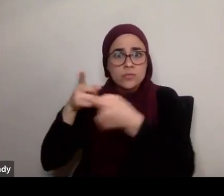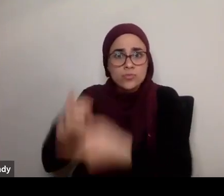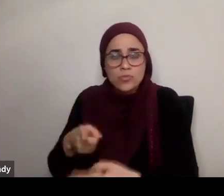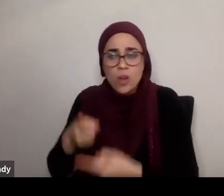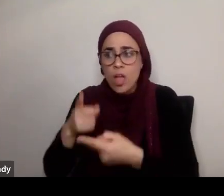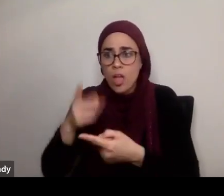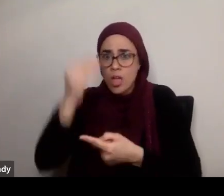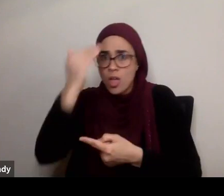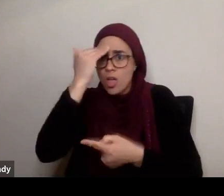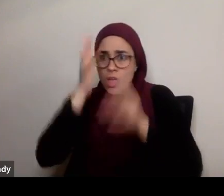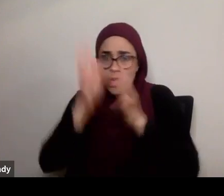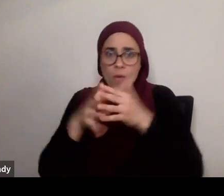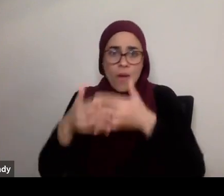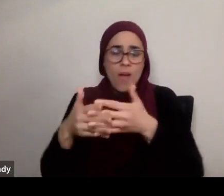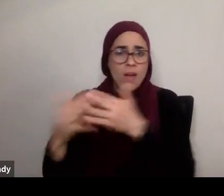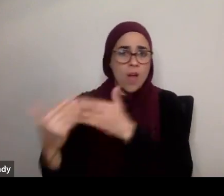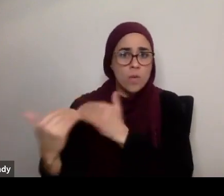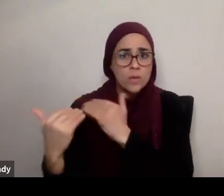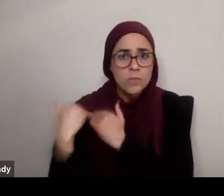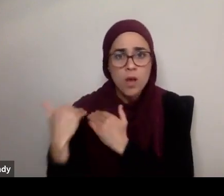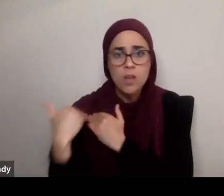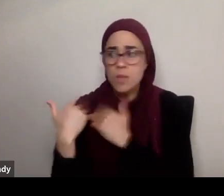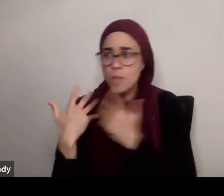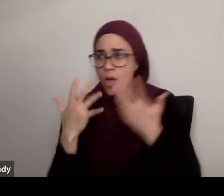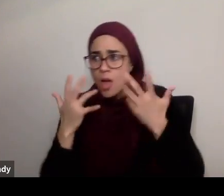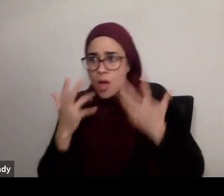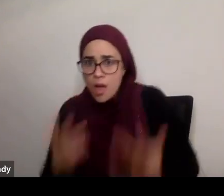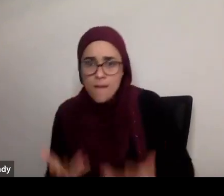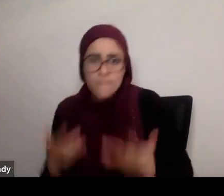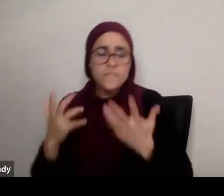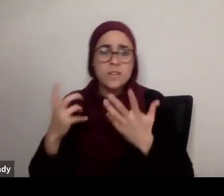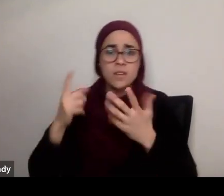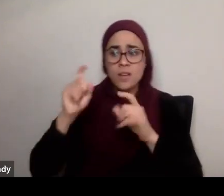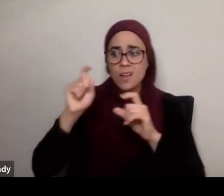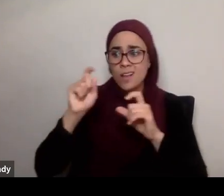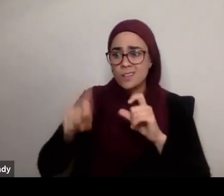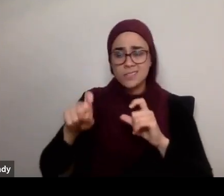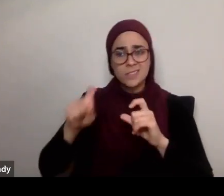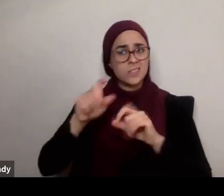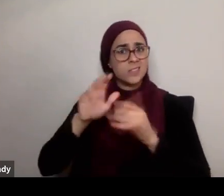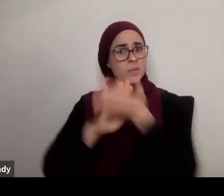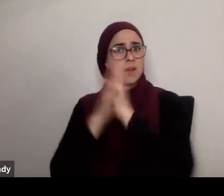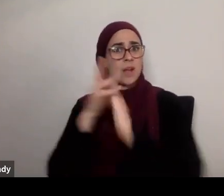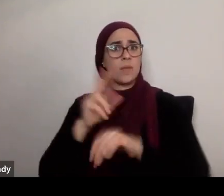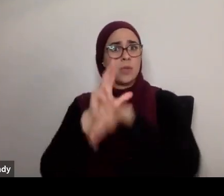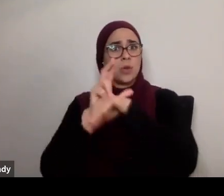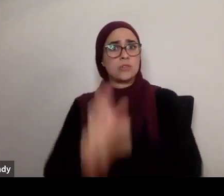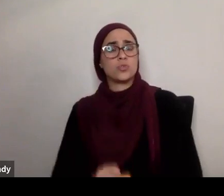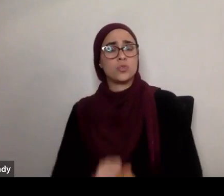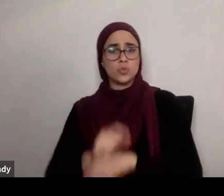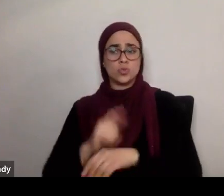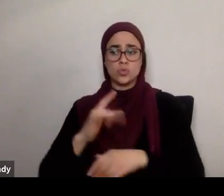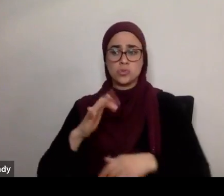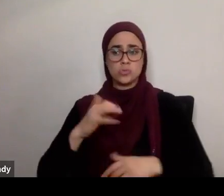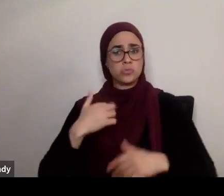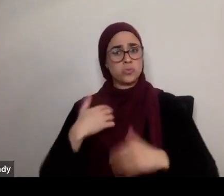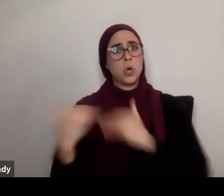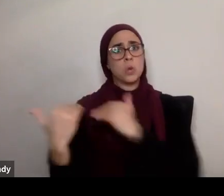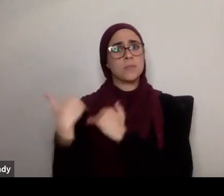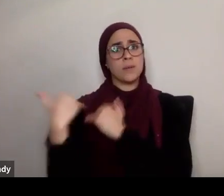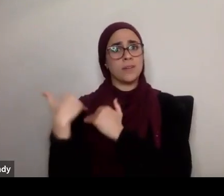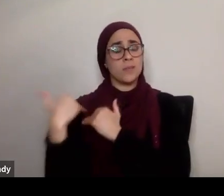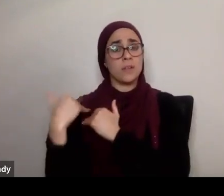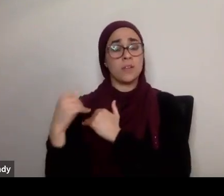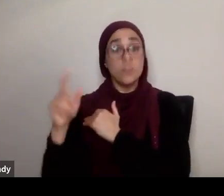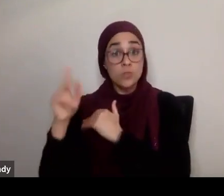And we explained how he needed the gap to be able to get used to the weight that is going to be required. So, he's